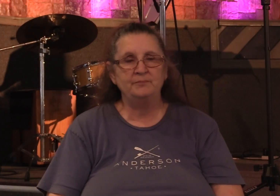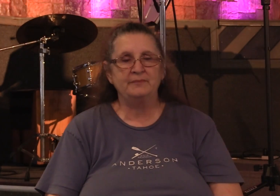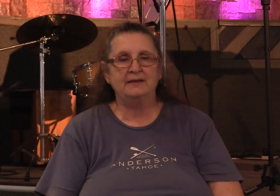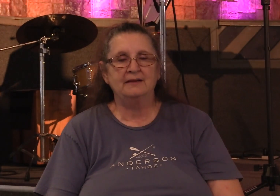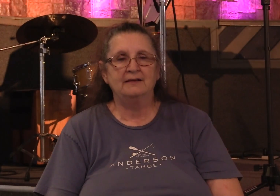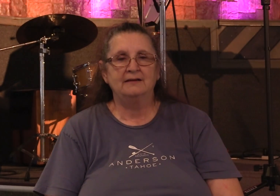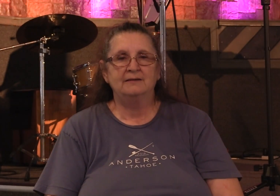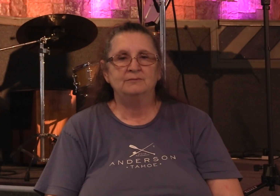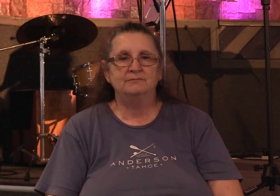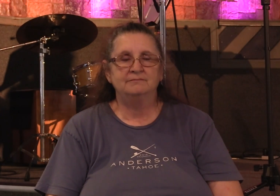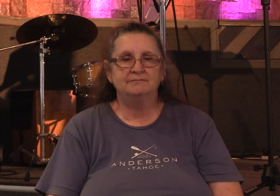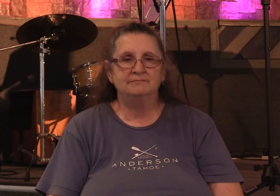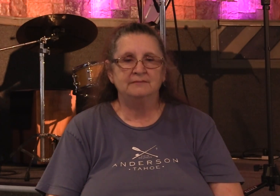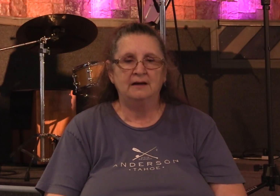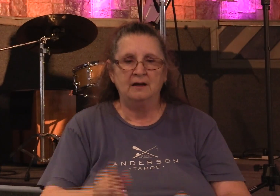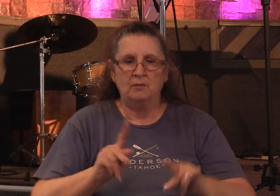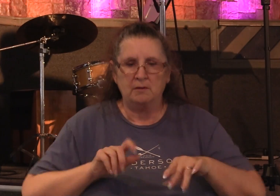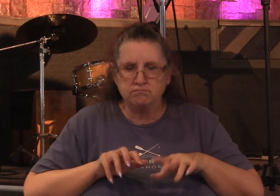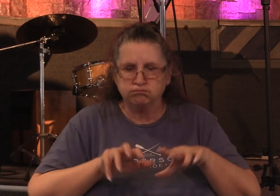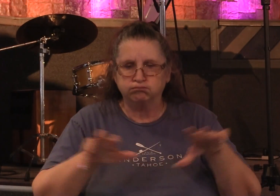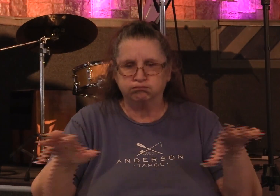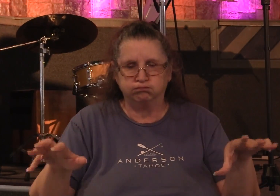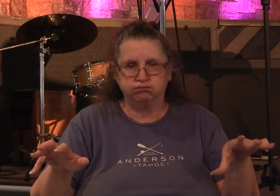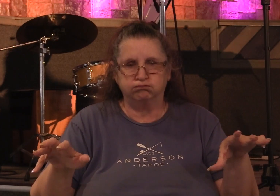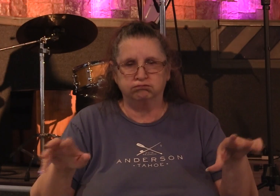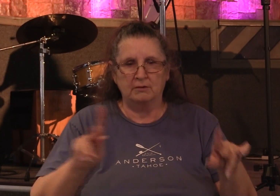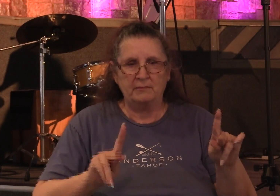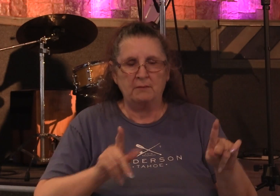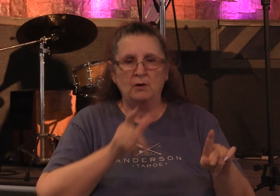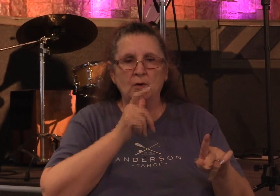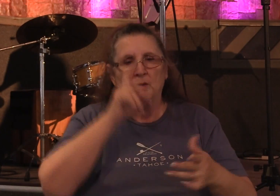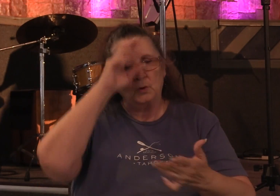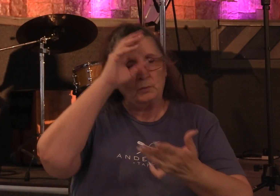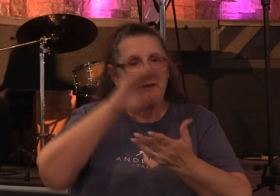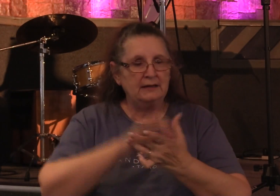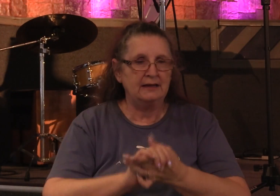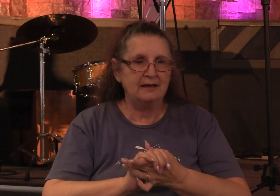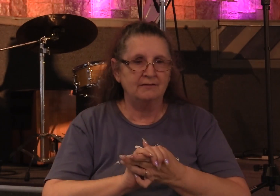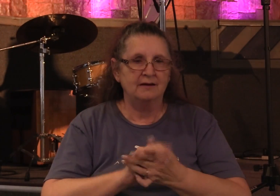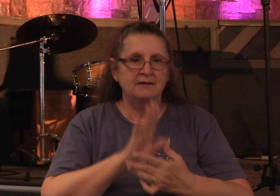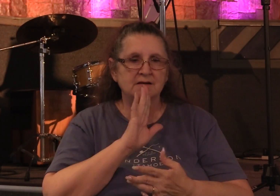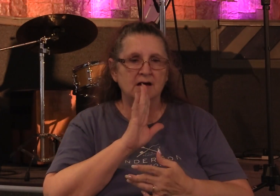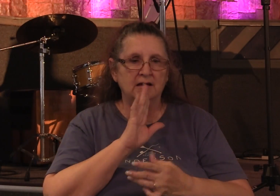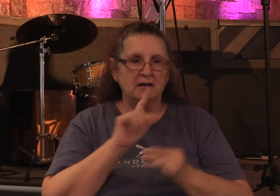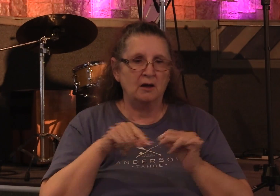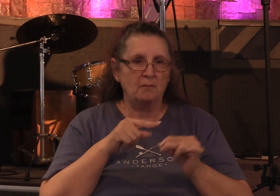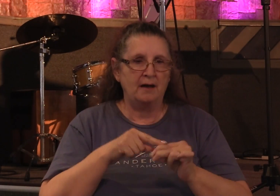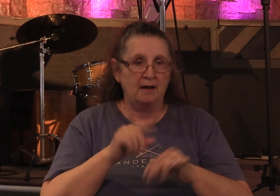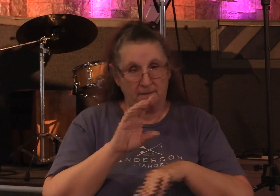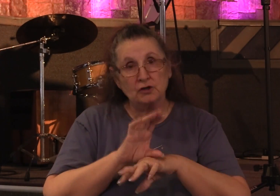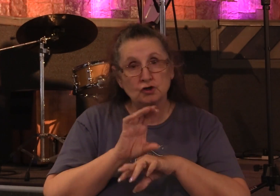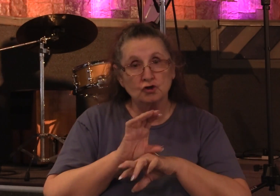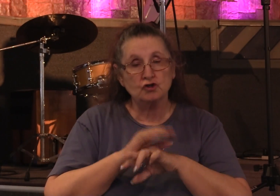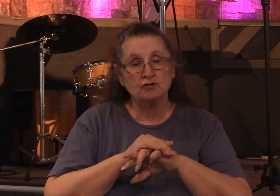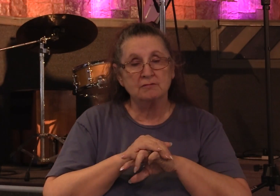And so the multitude, the multitude of those who believed. Speaking of, of course, the church, the believers.